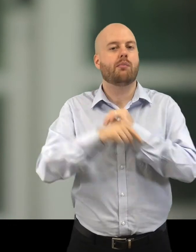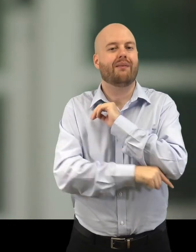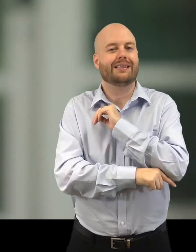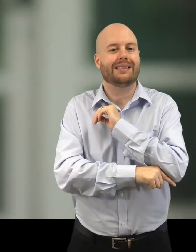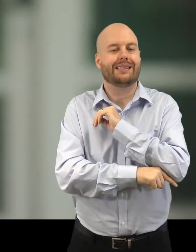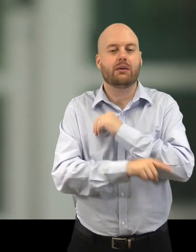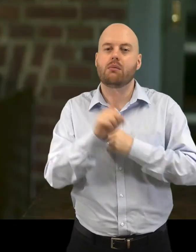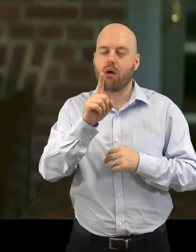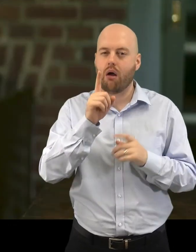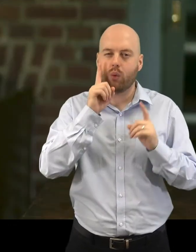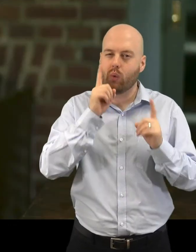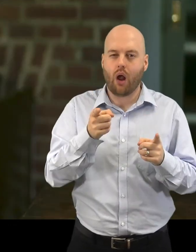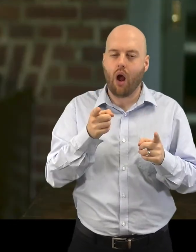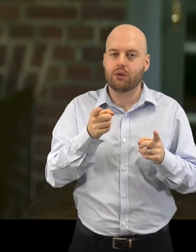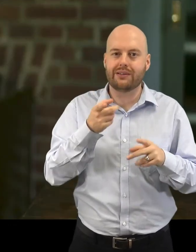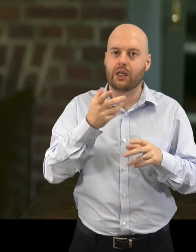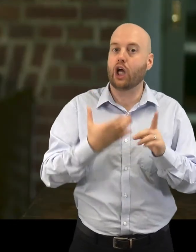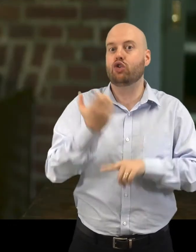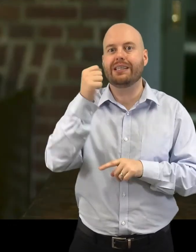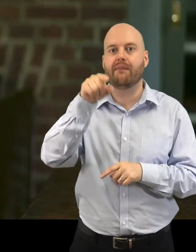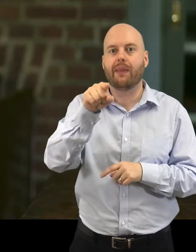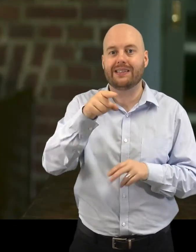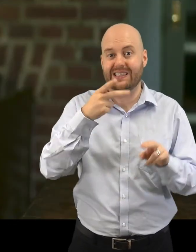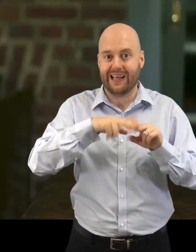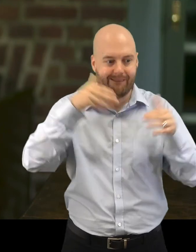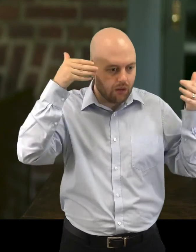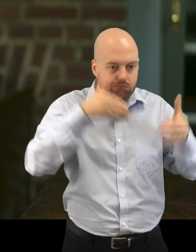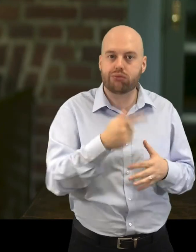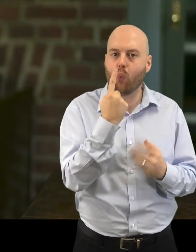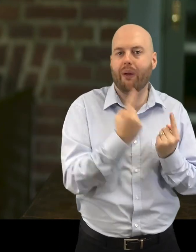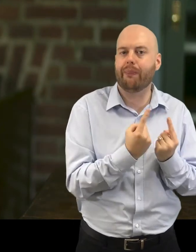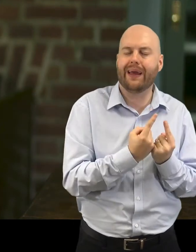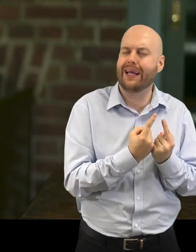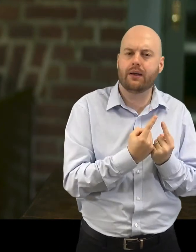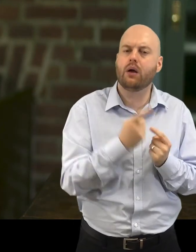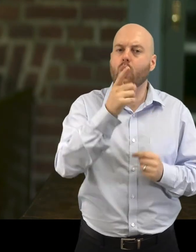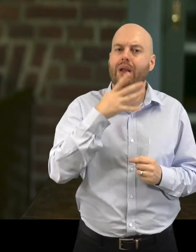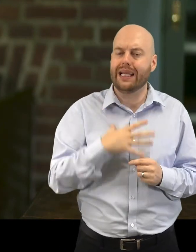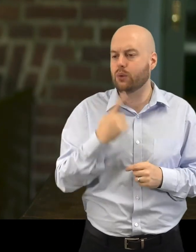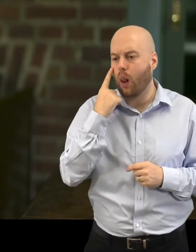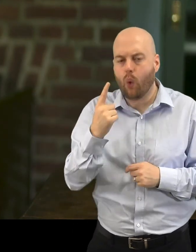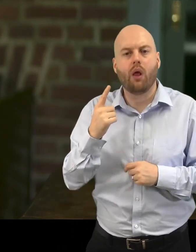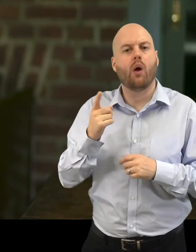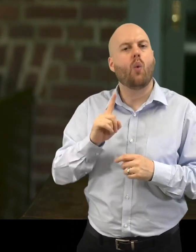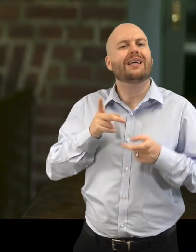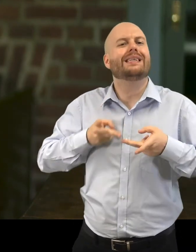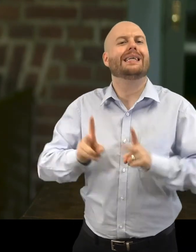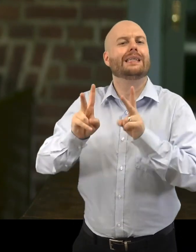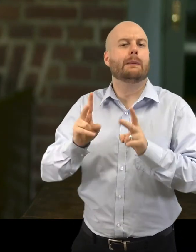you can't do that on the margin. You have to start looking into the systems in society that actually